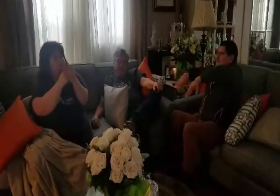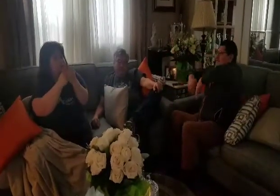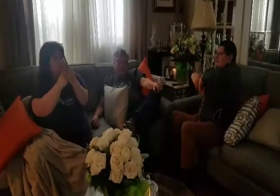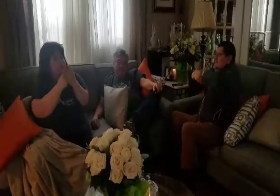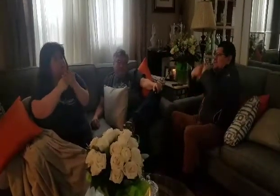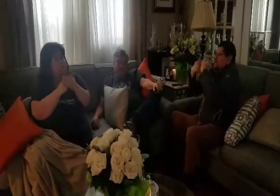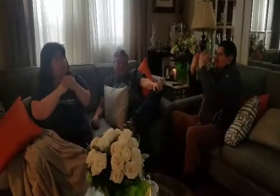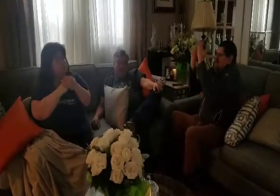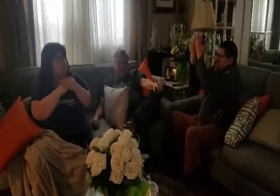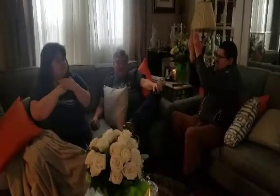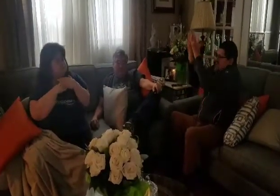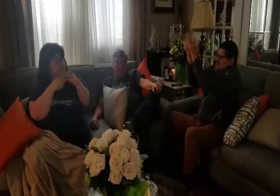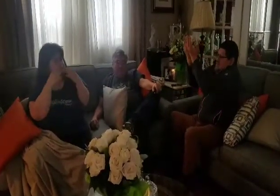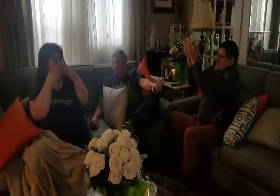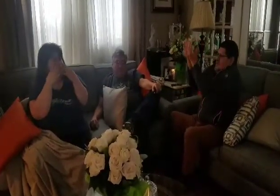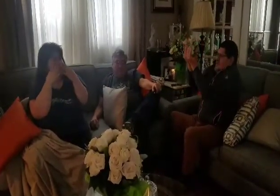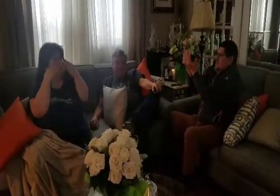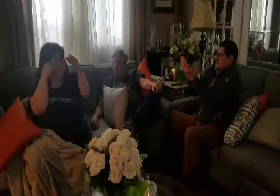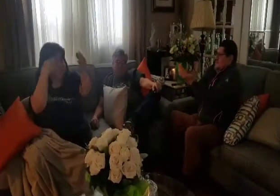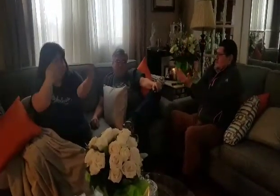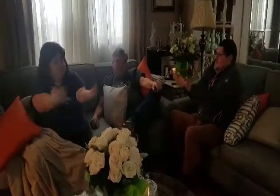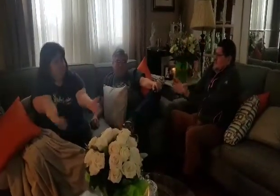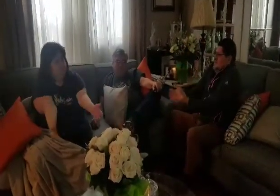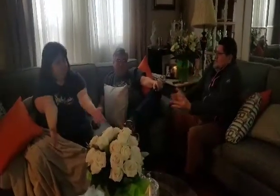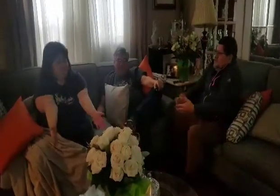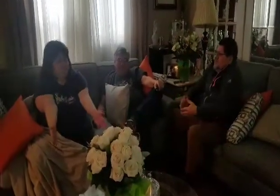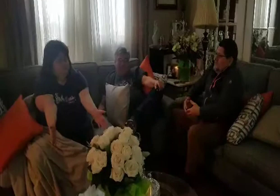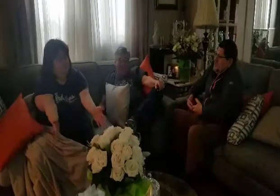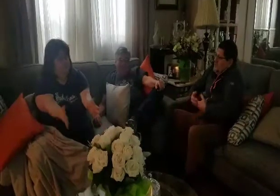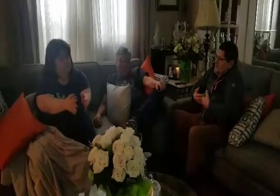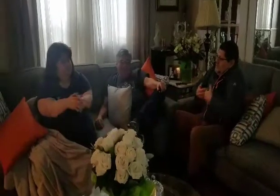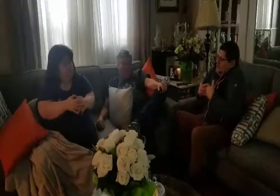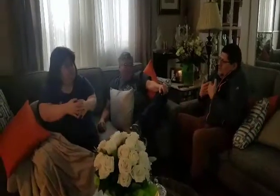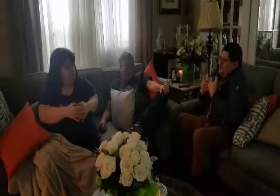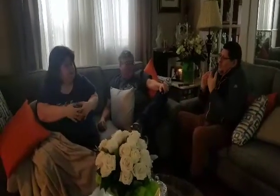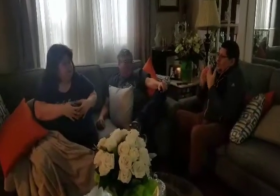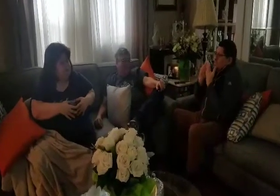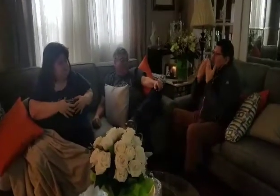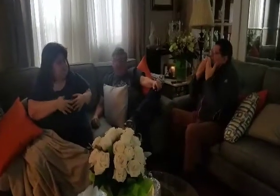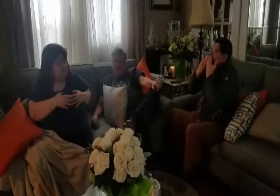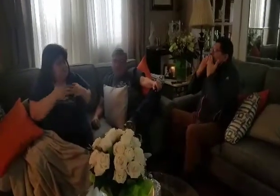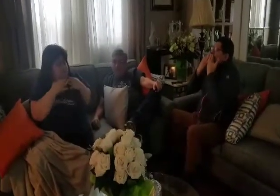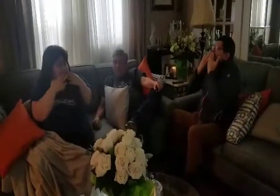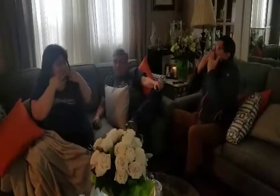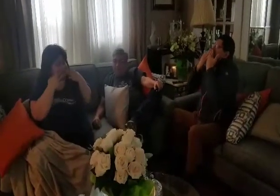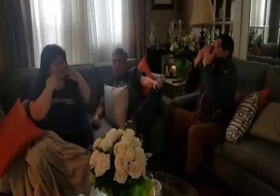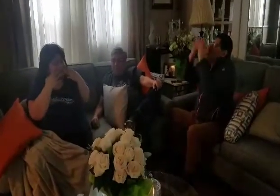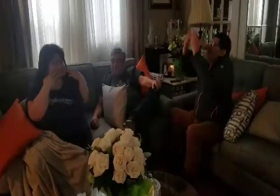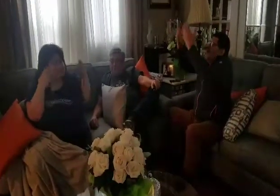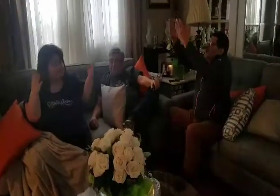I think to myself, what a wonderful world.